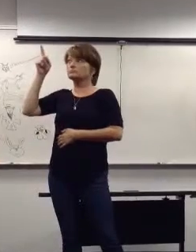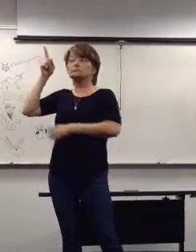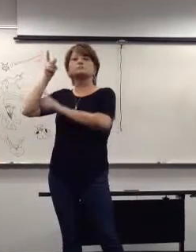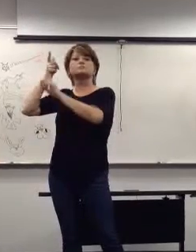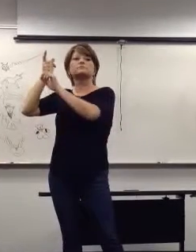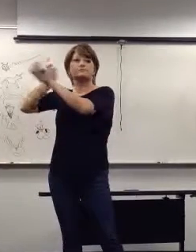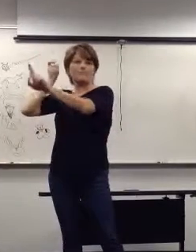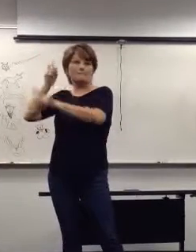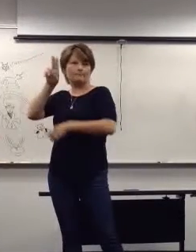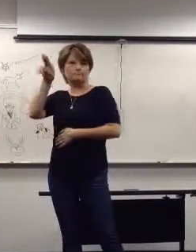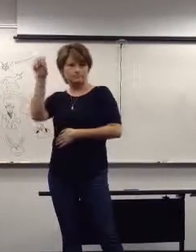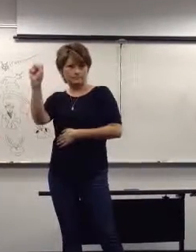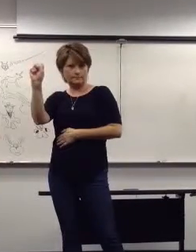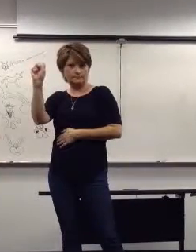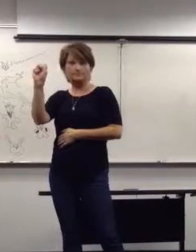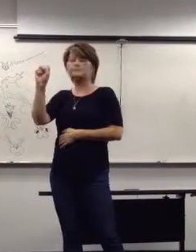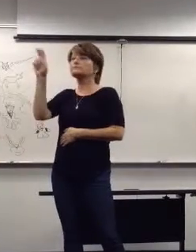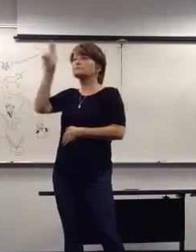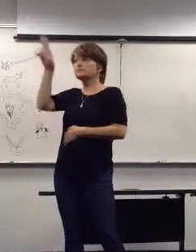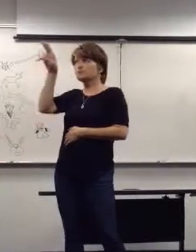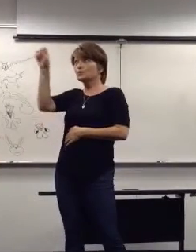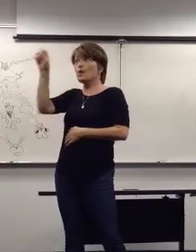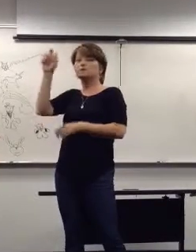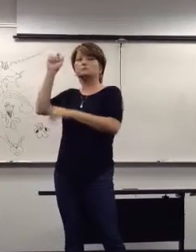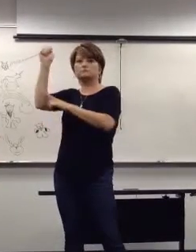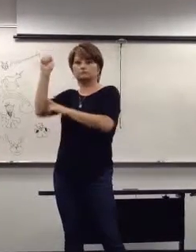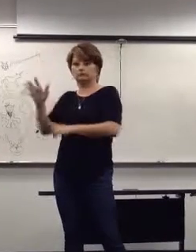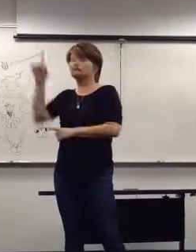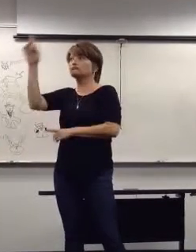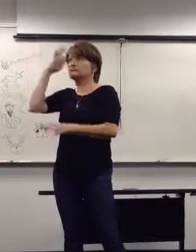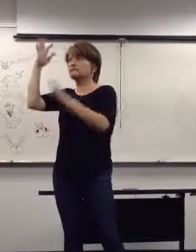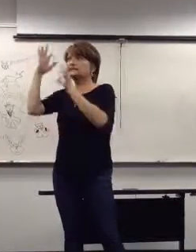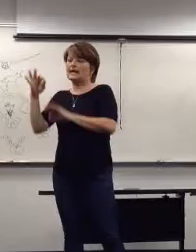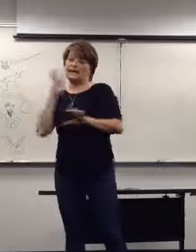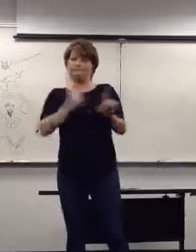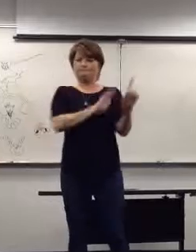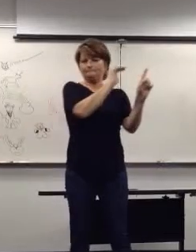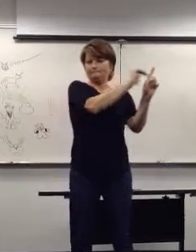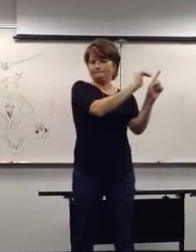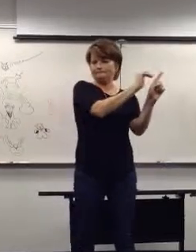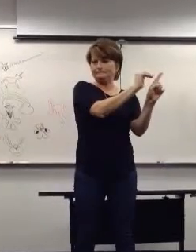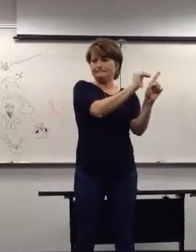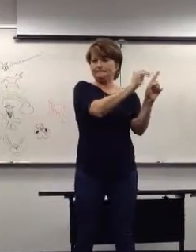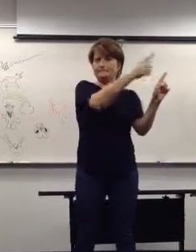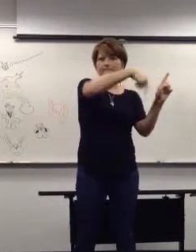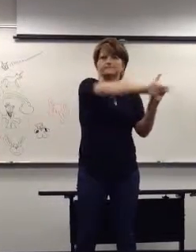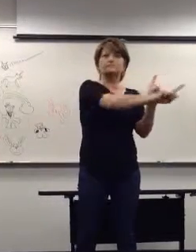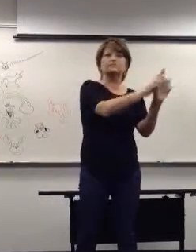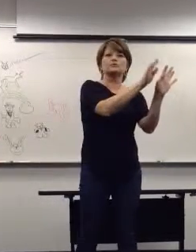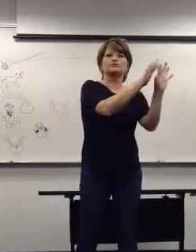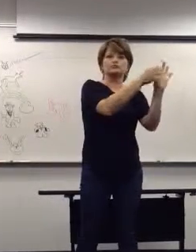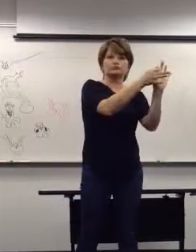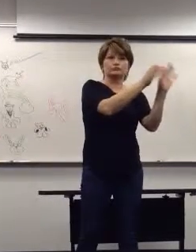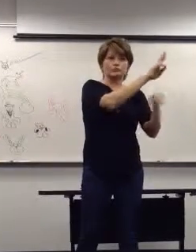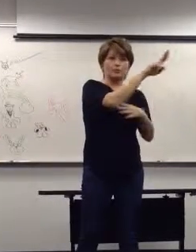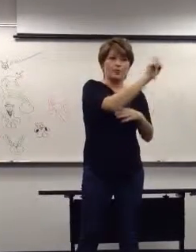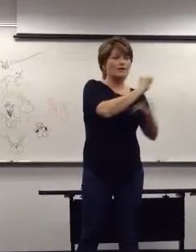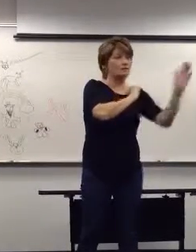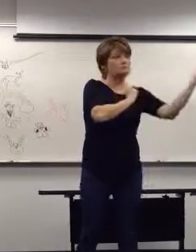So, the highest judge, he was from the US, the Supreme Court judge, he went to the